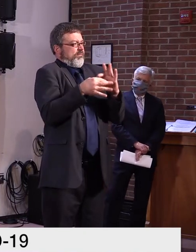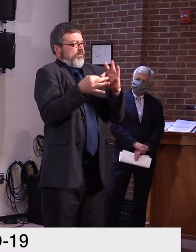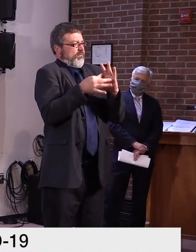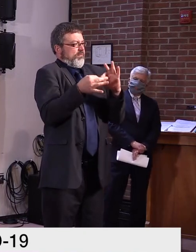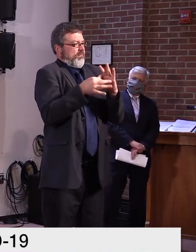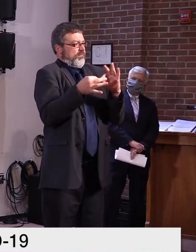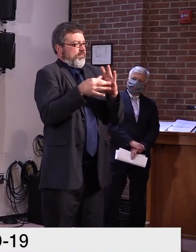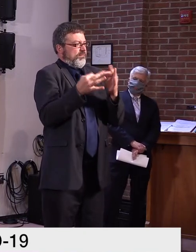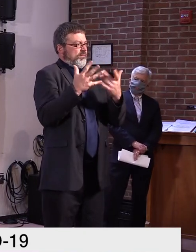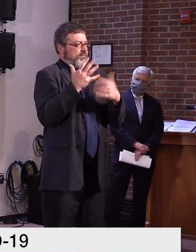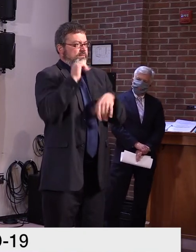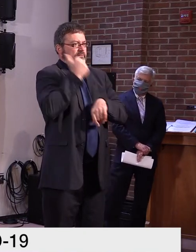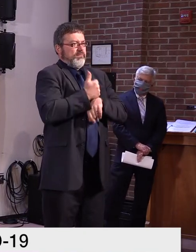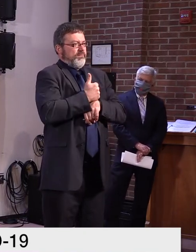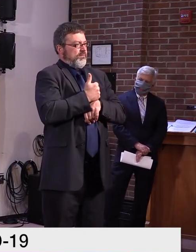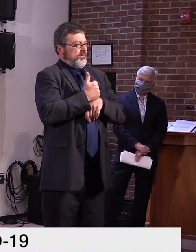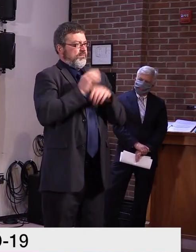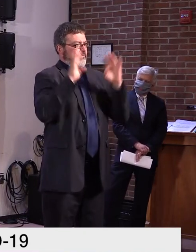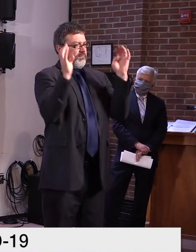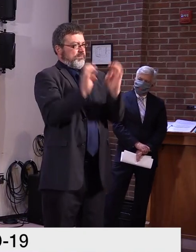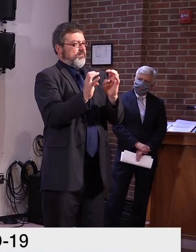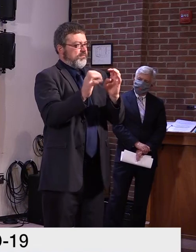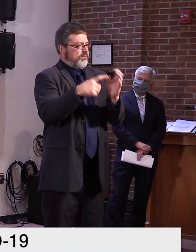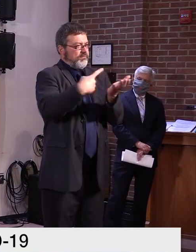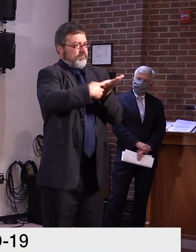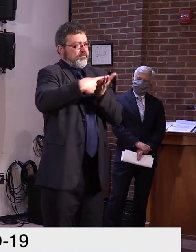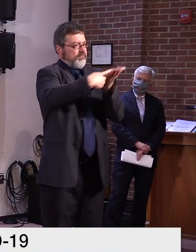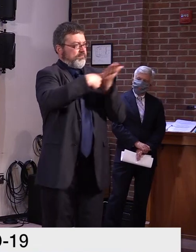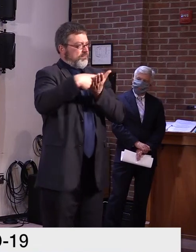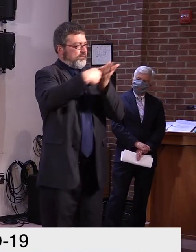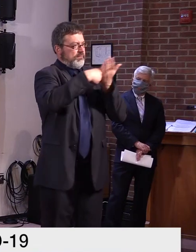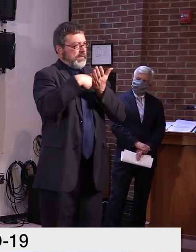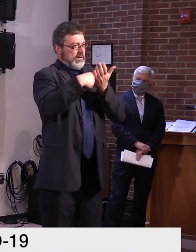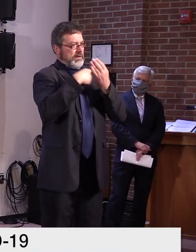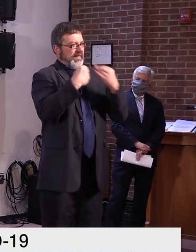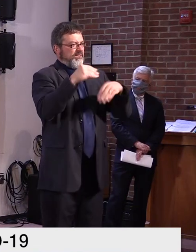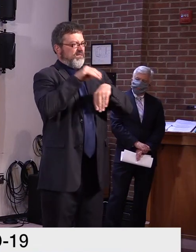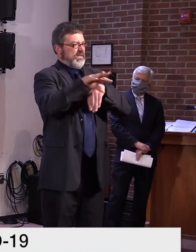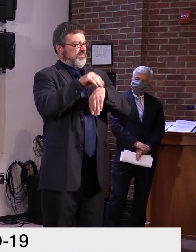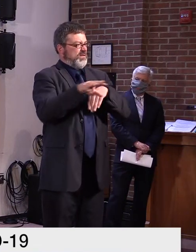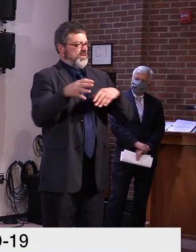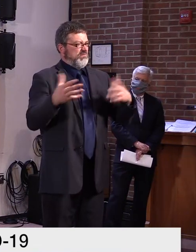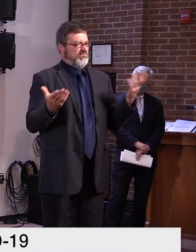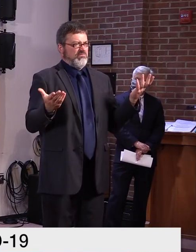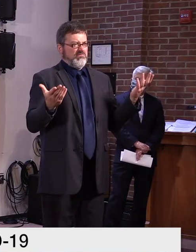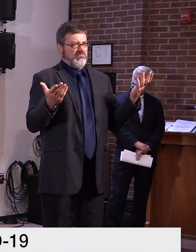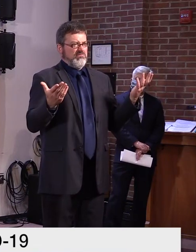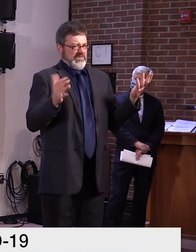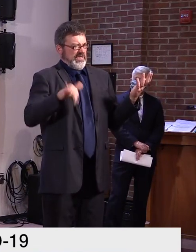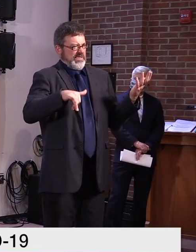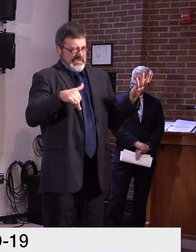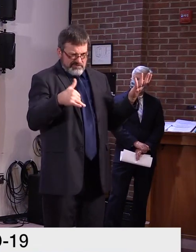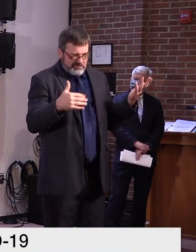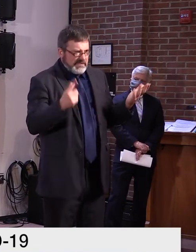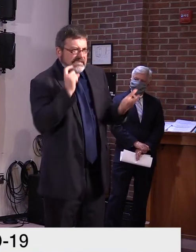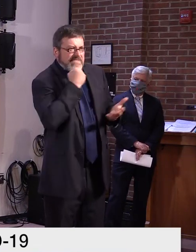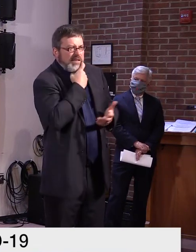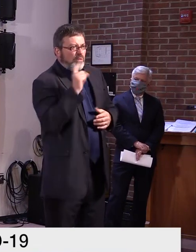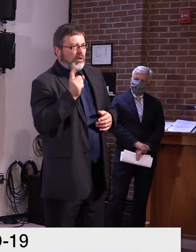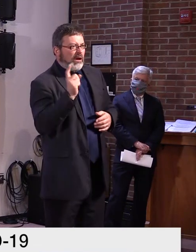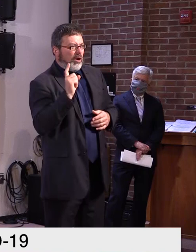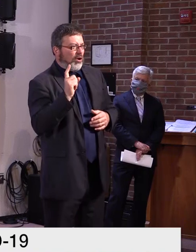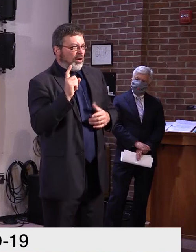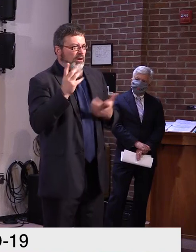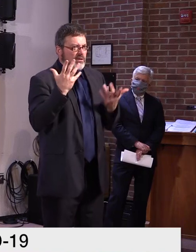23, by the way, to give guidance about where we go from here. And then in about four years,